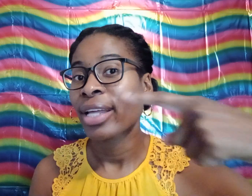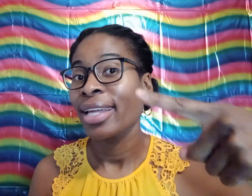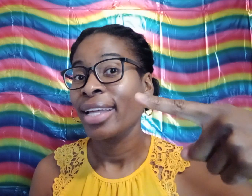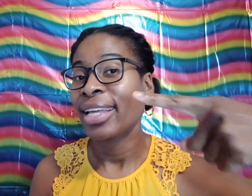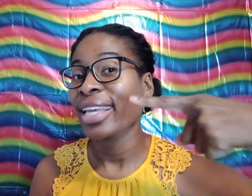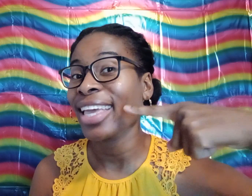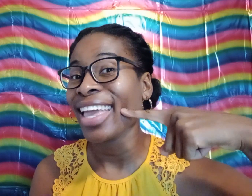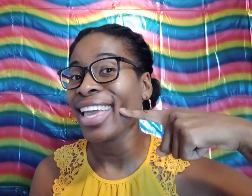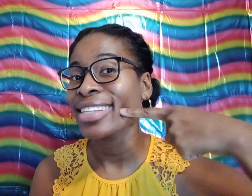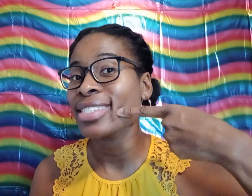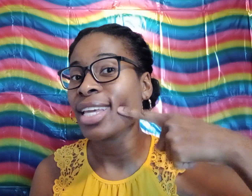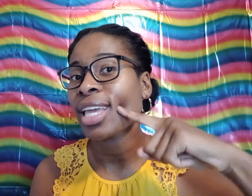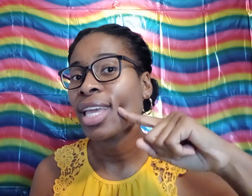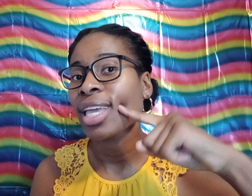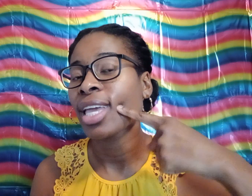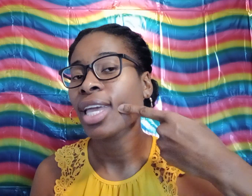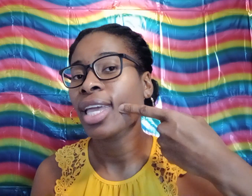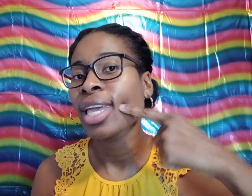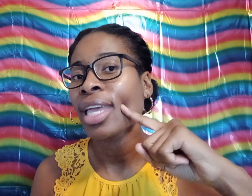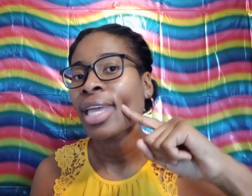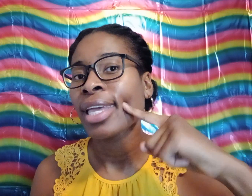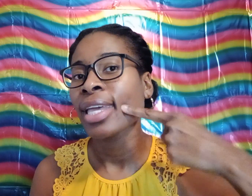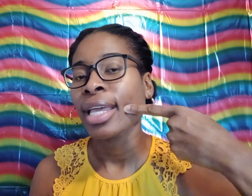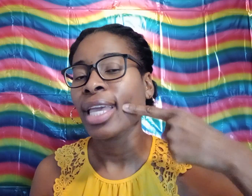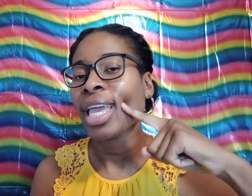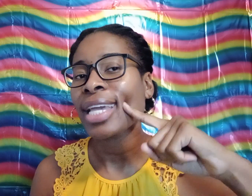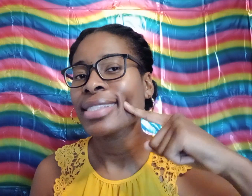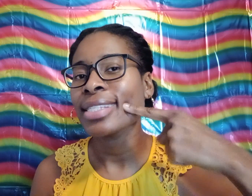Candy. Candy.